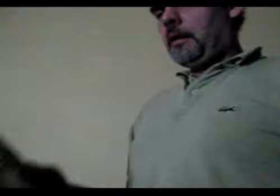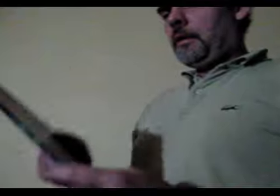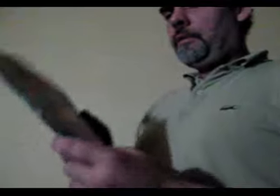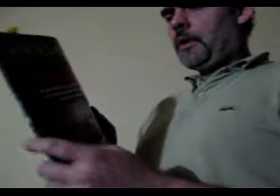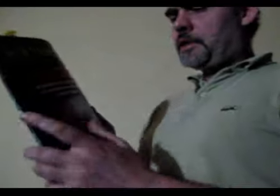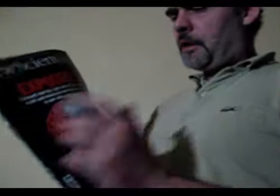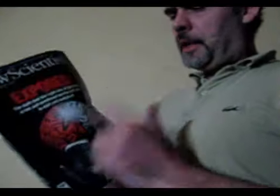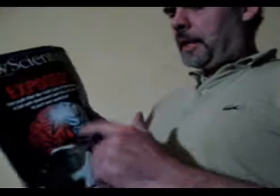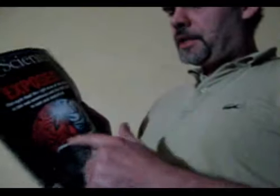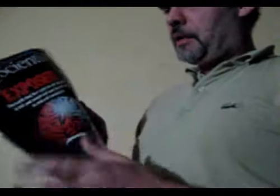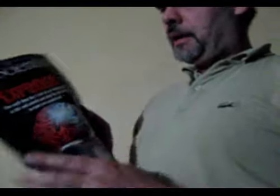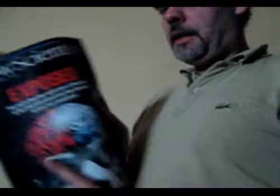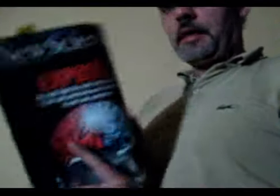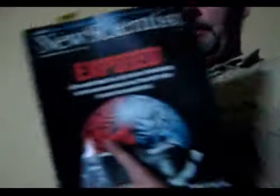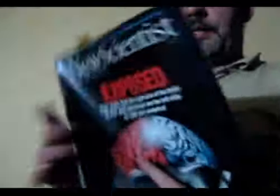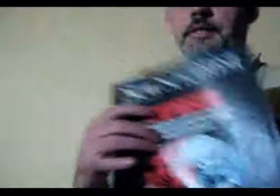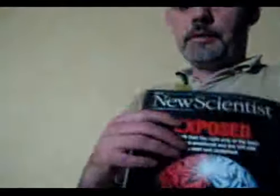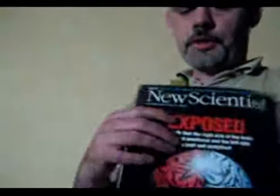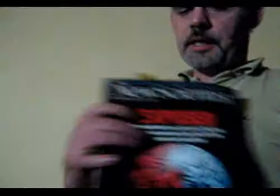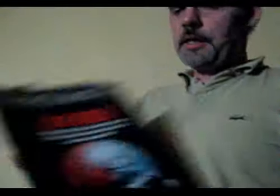A few years ago I read an article in this new scientist